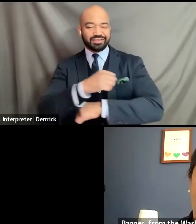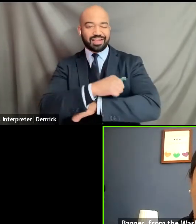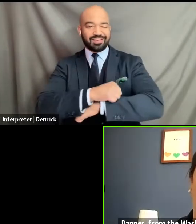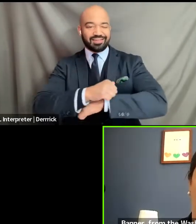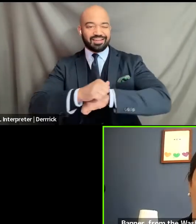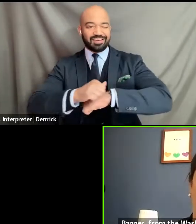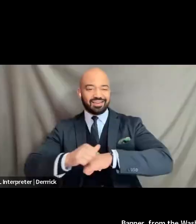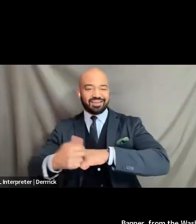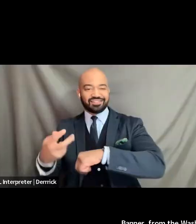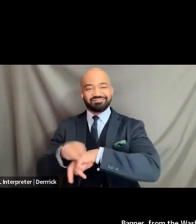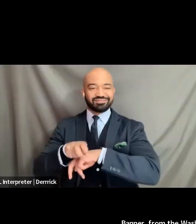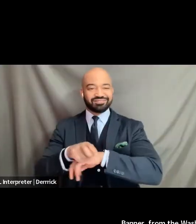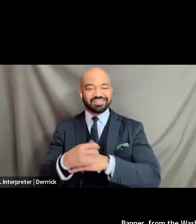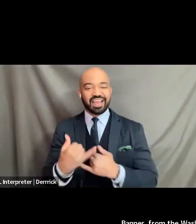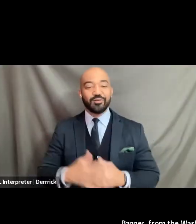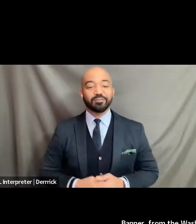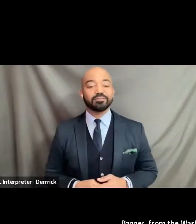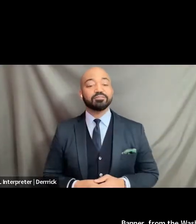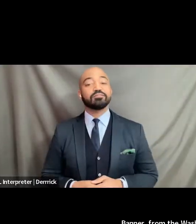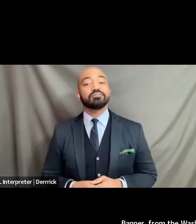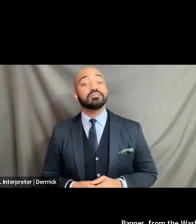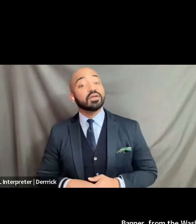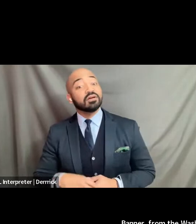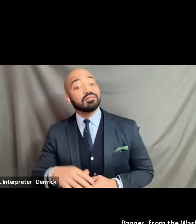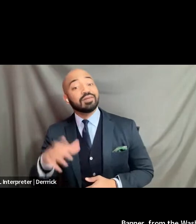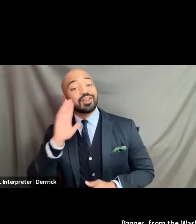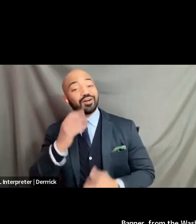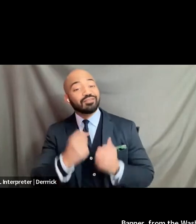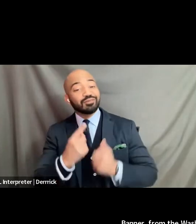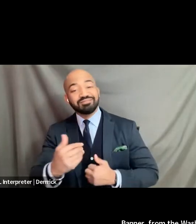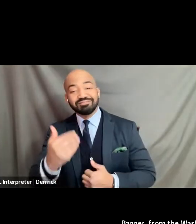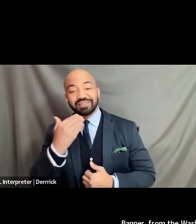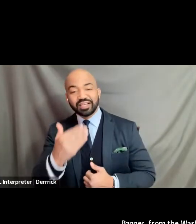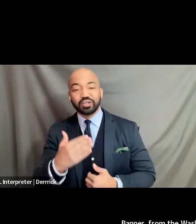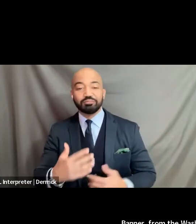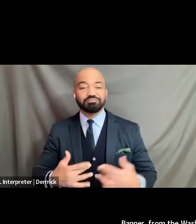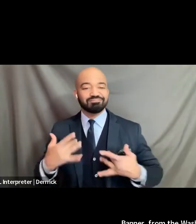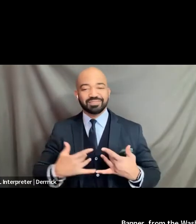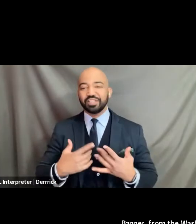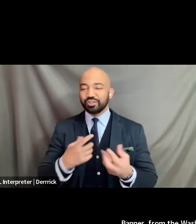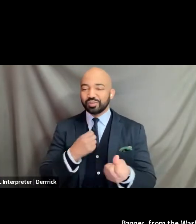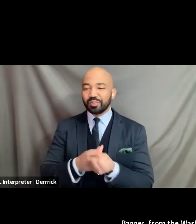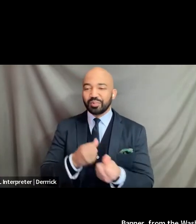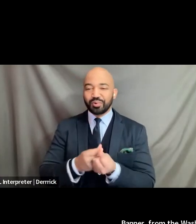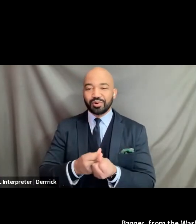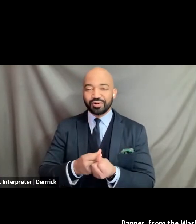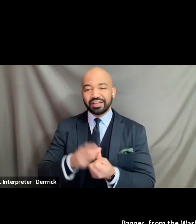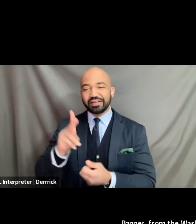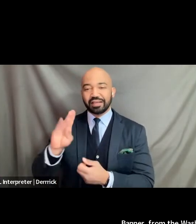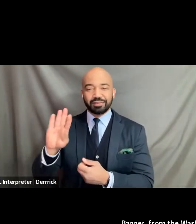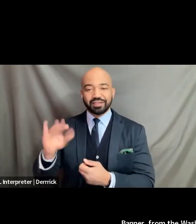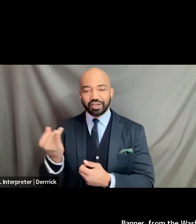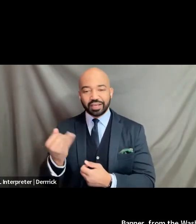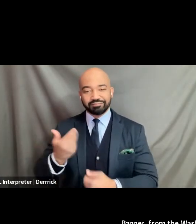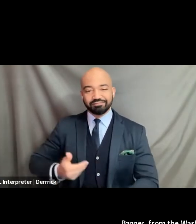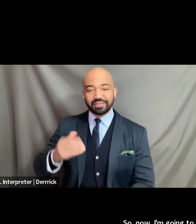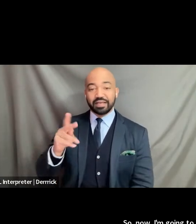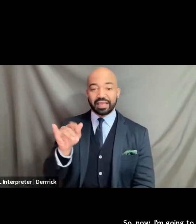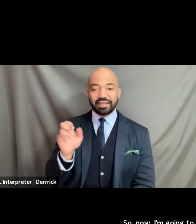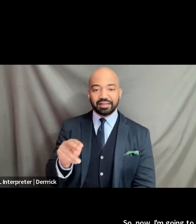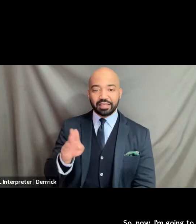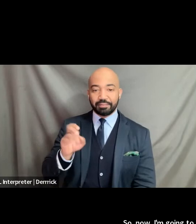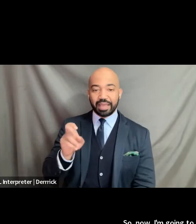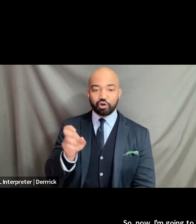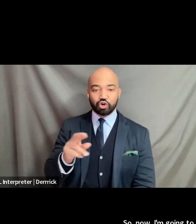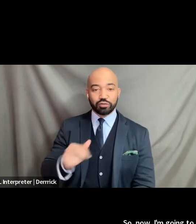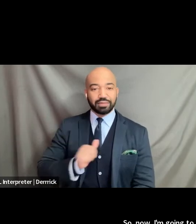good afternoon everyone i'm so excited to be speaking at today's rally in support of judge jackson my name is caitlin banner i'm a